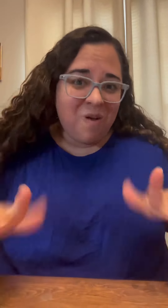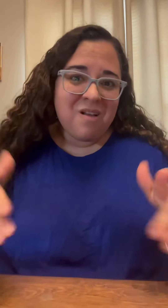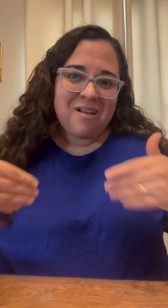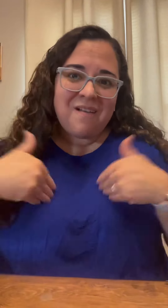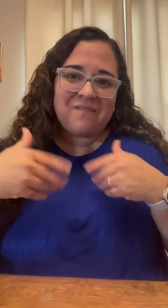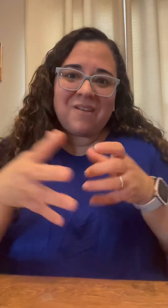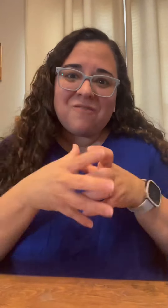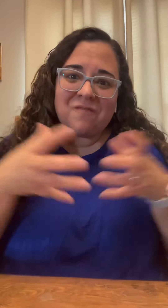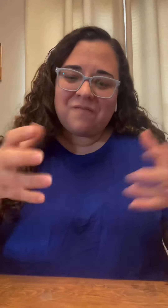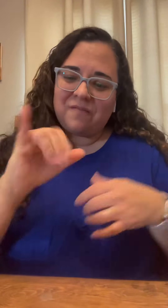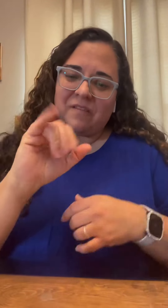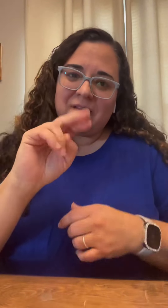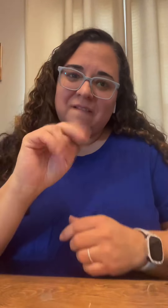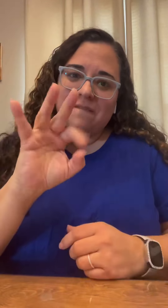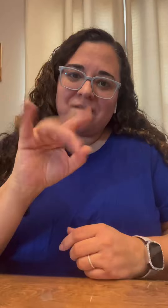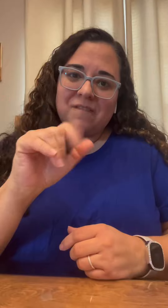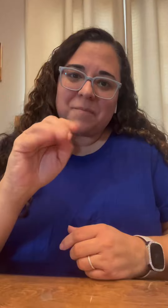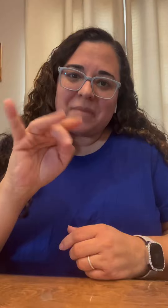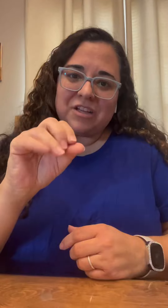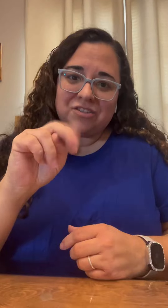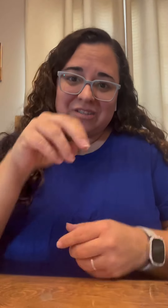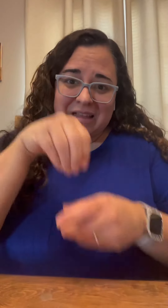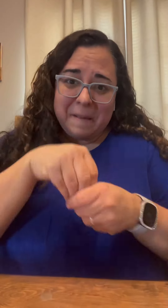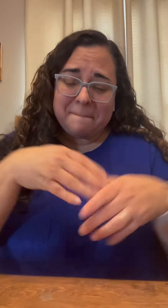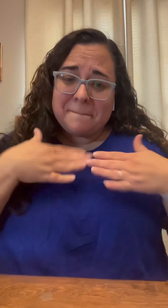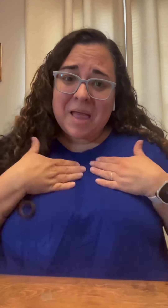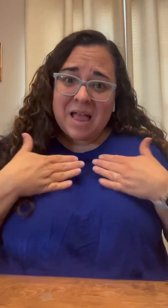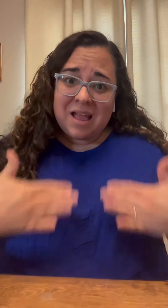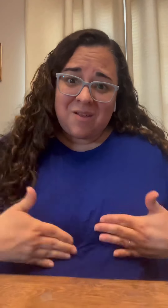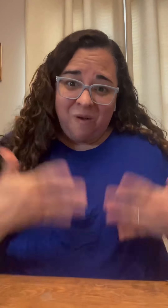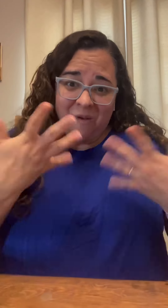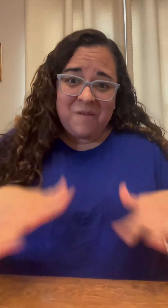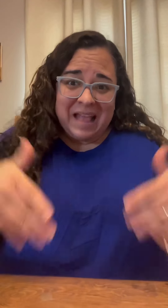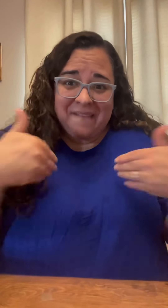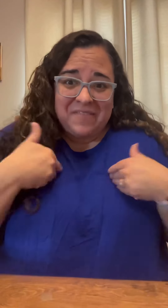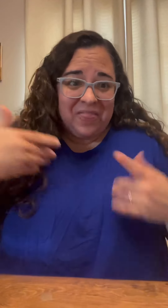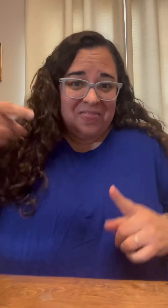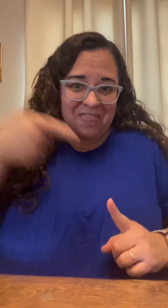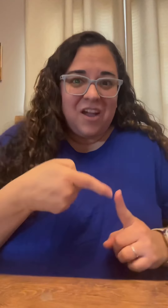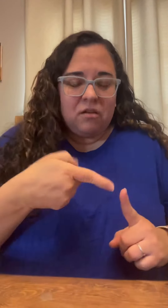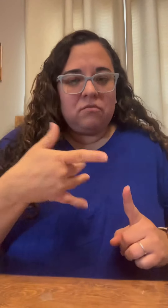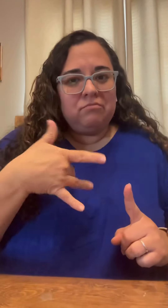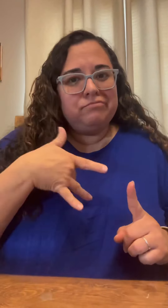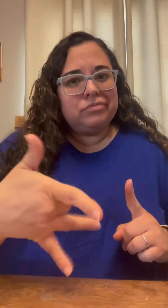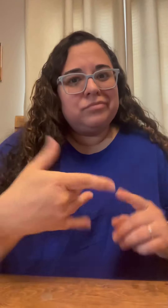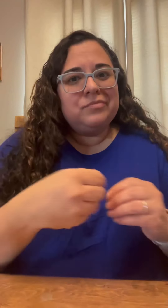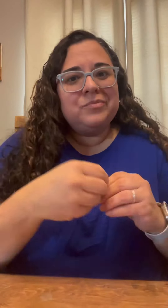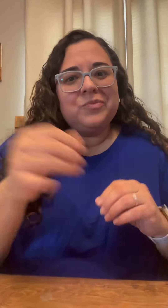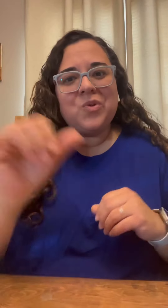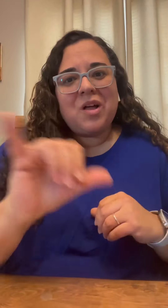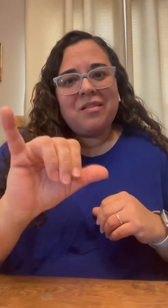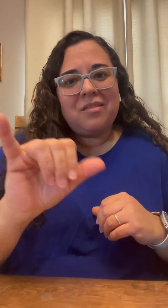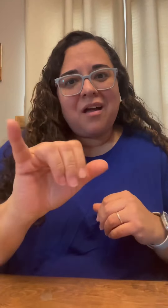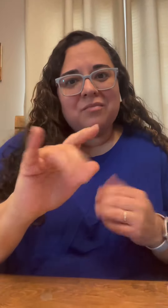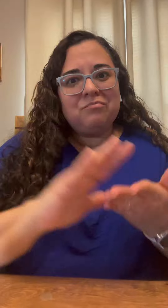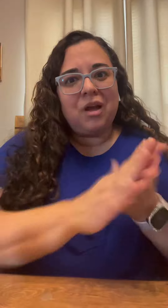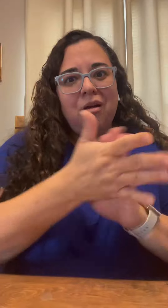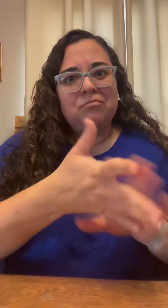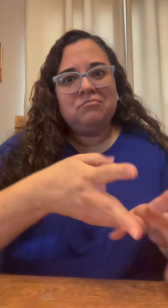ill and others do not but it was explaining if you already have inflammation in your body prior